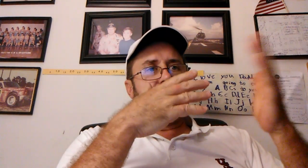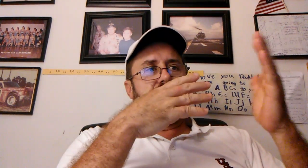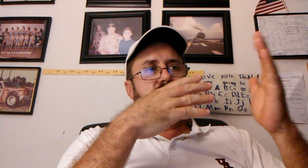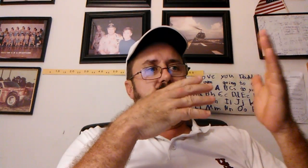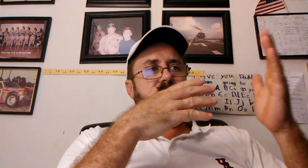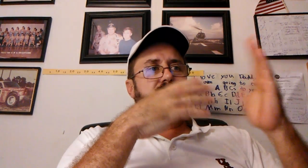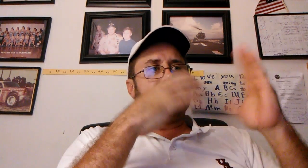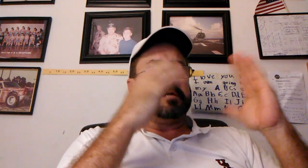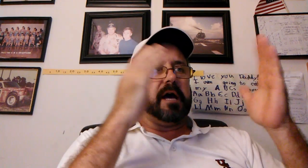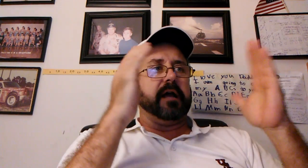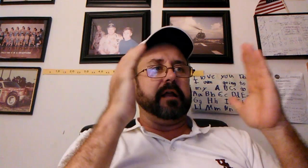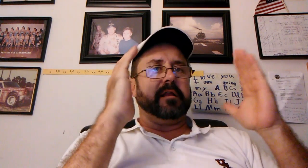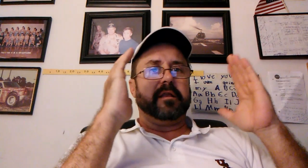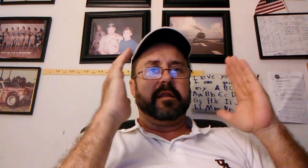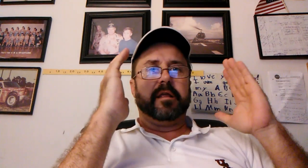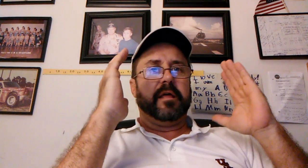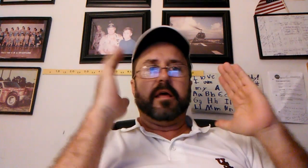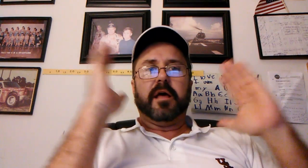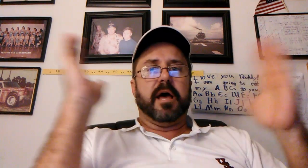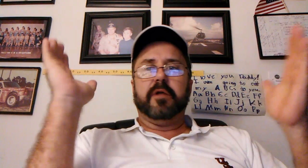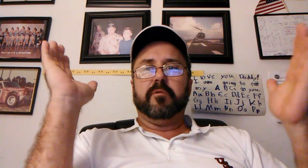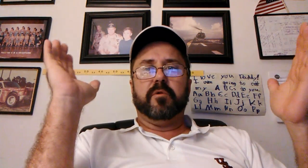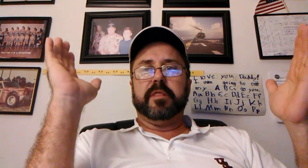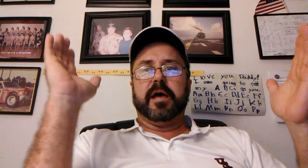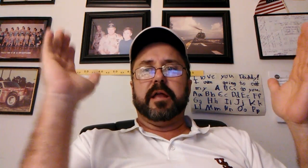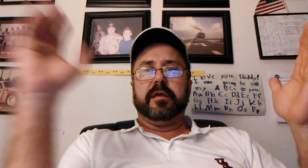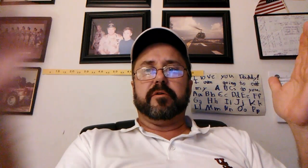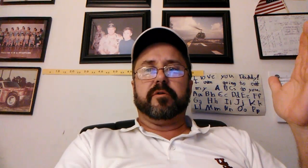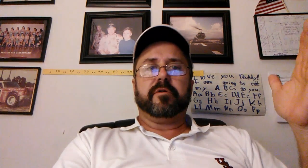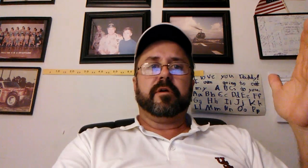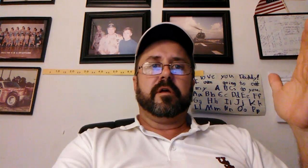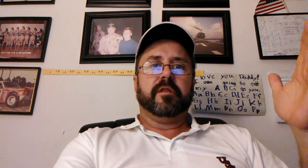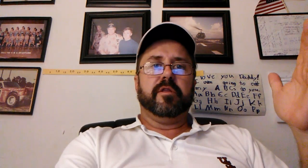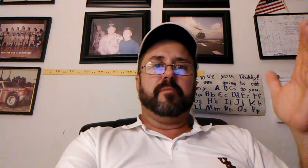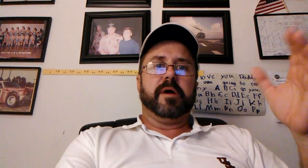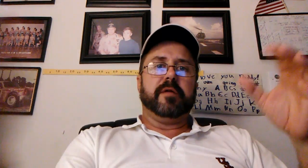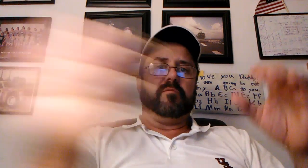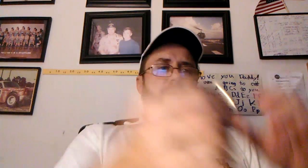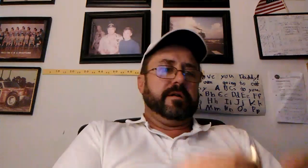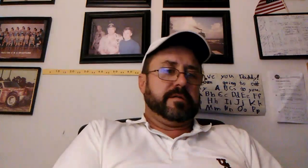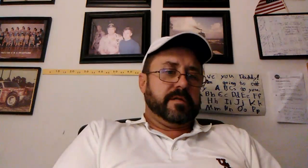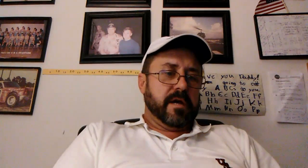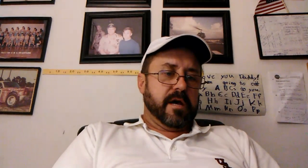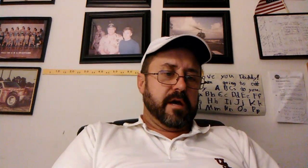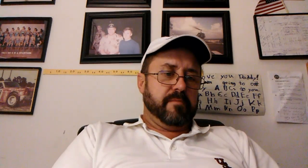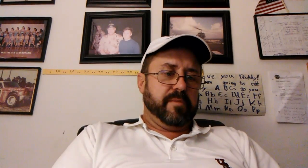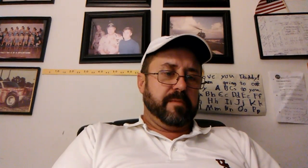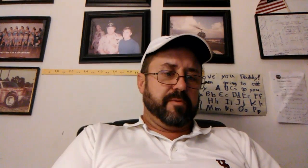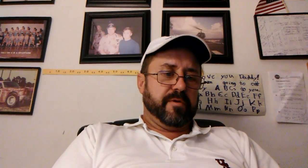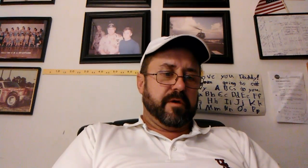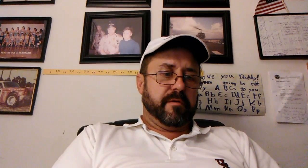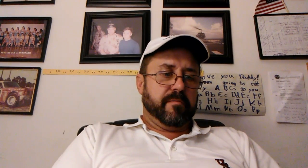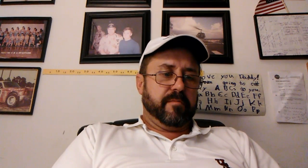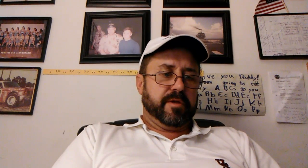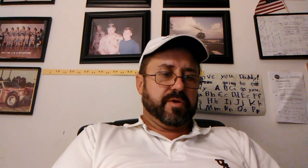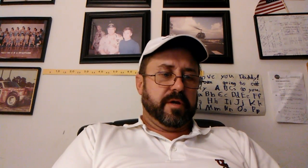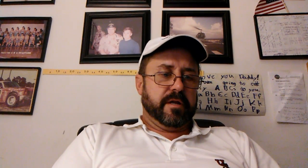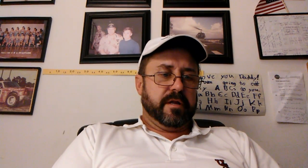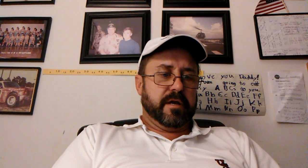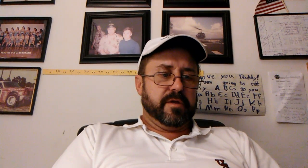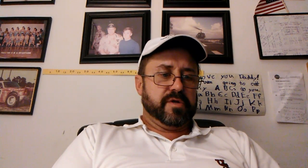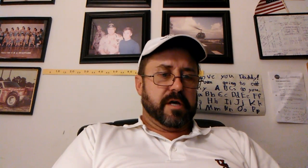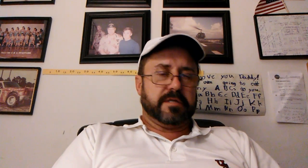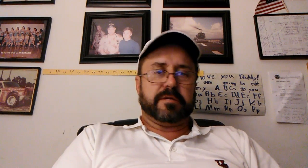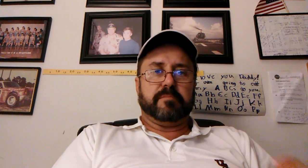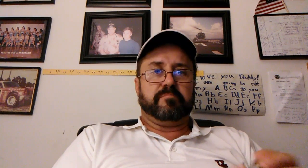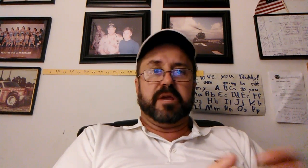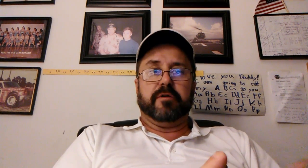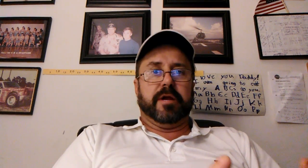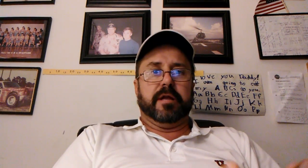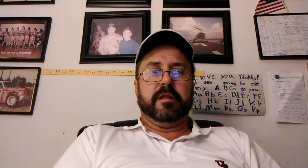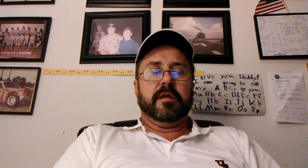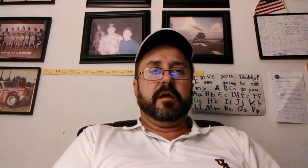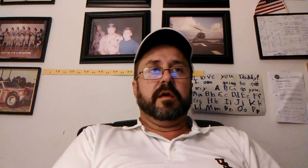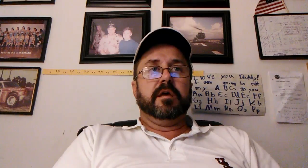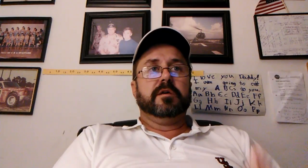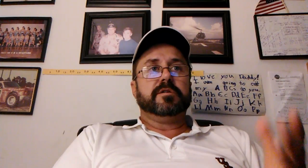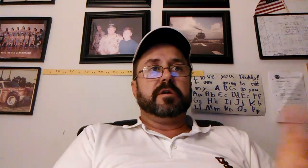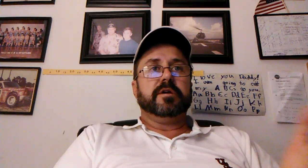injustice, got it. I don't want that either. Nobody wants people to be treated unjust, period. So